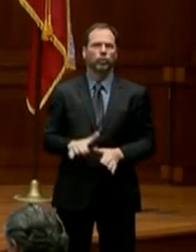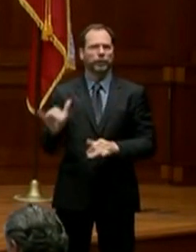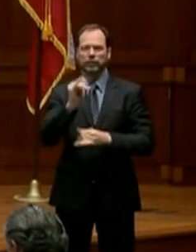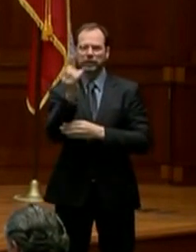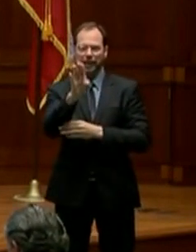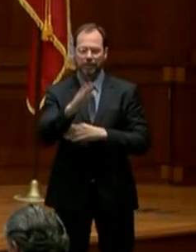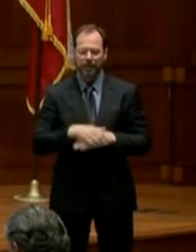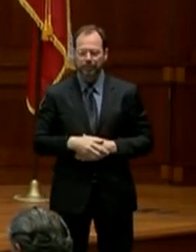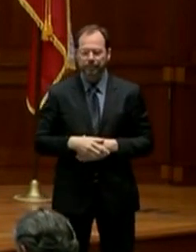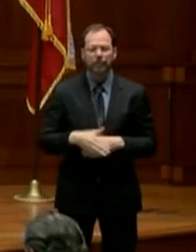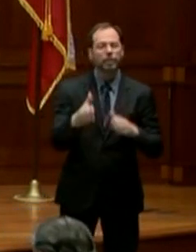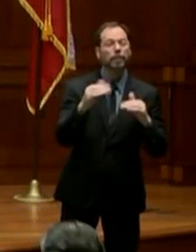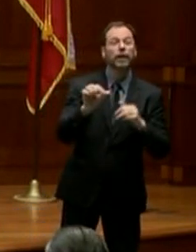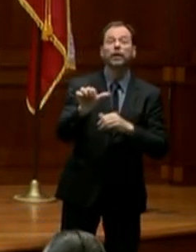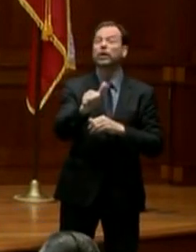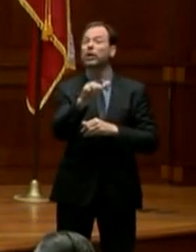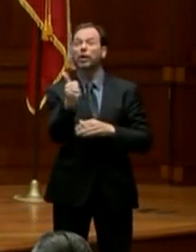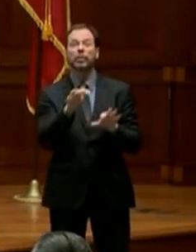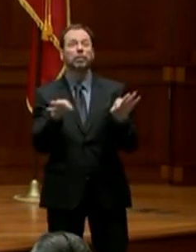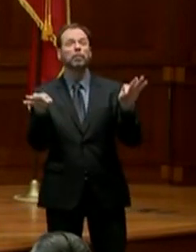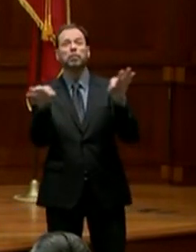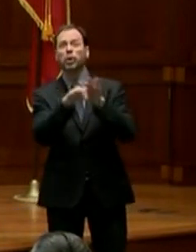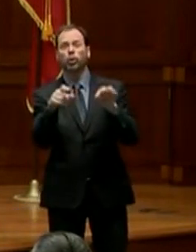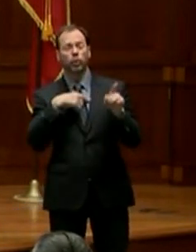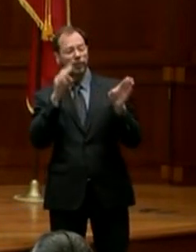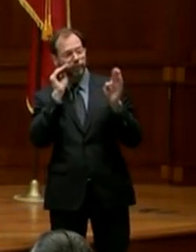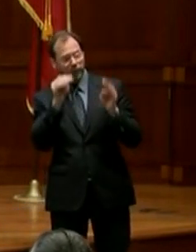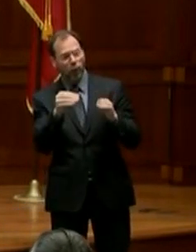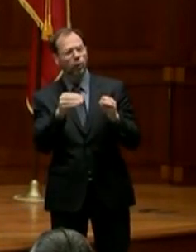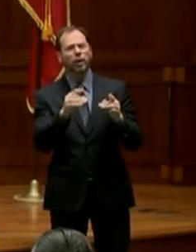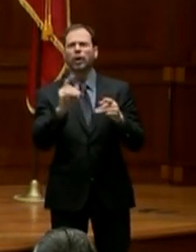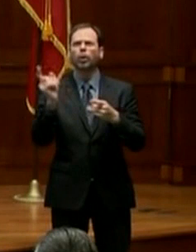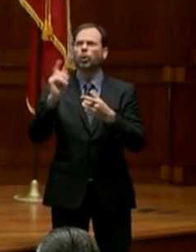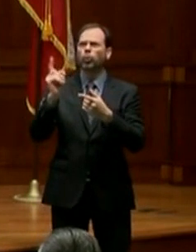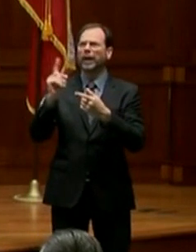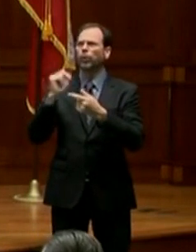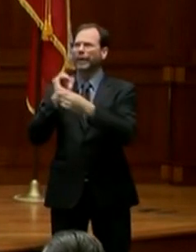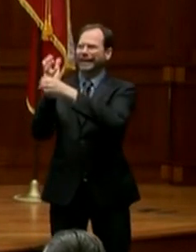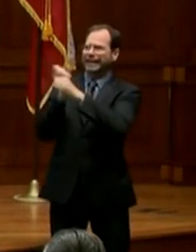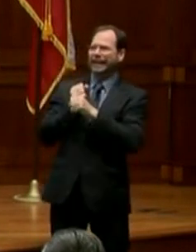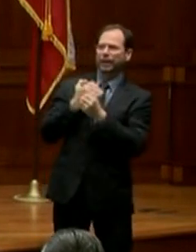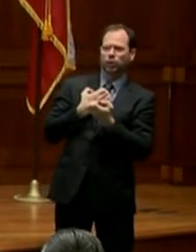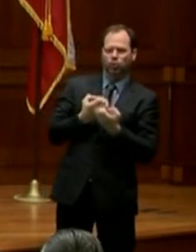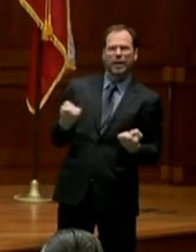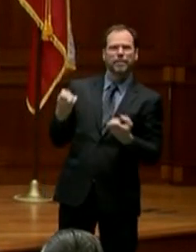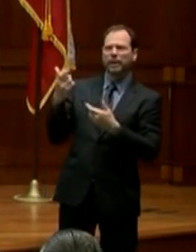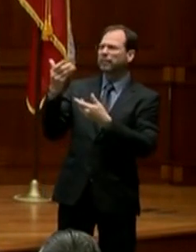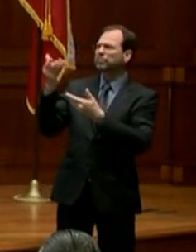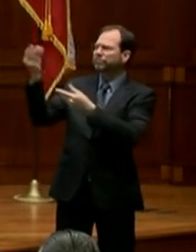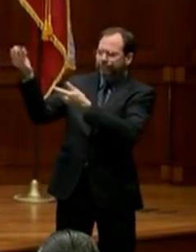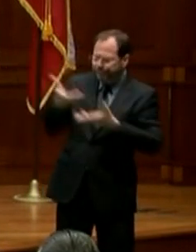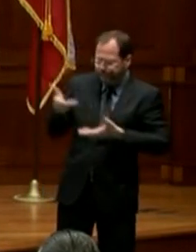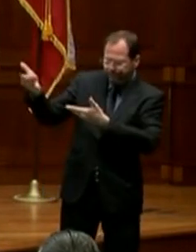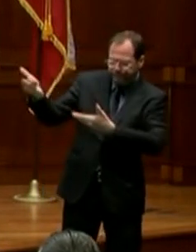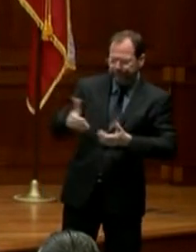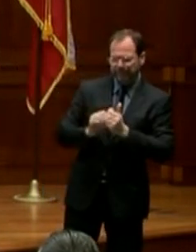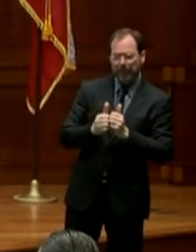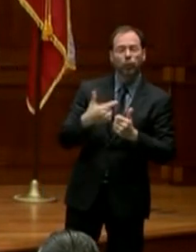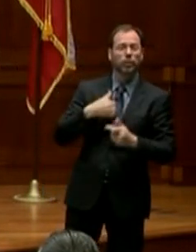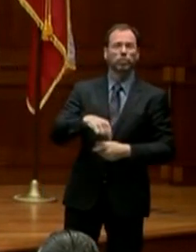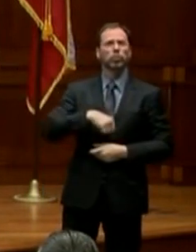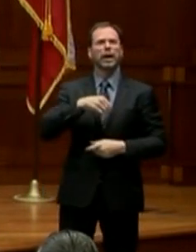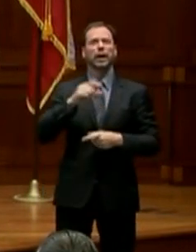And another area that we are keen on is the supply chain. We're very proud about the success that the